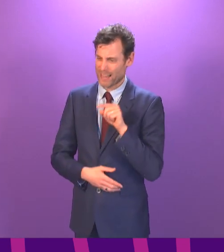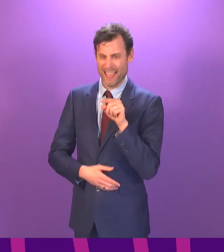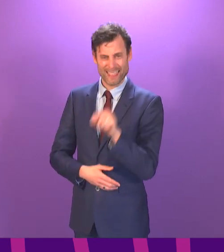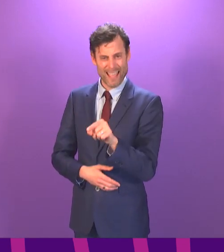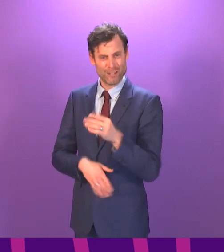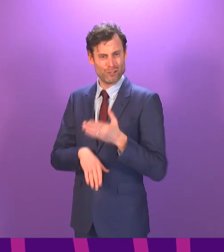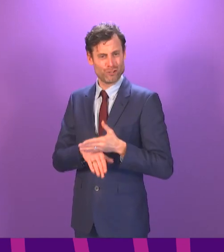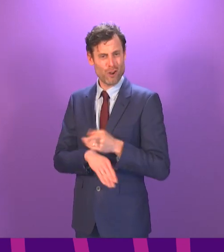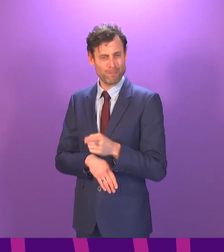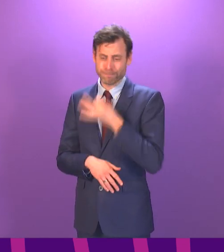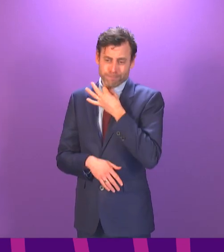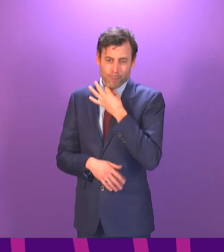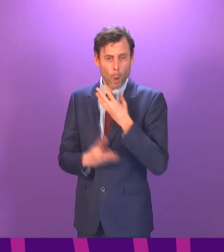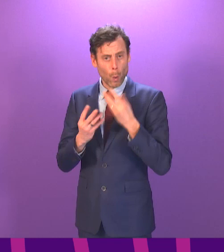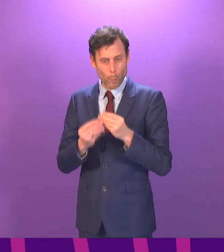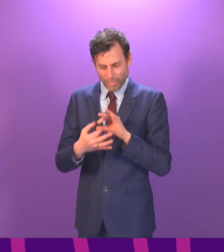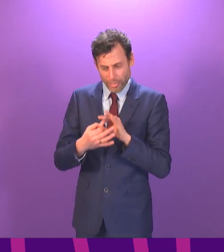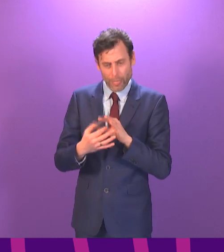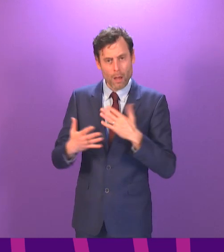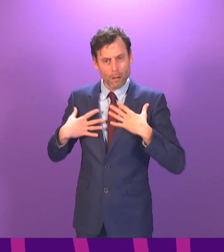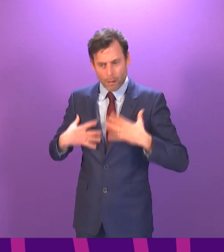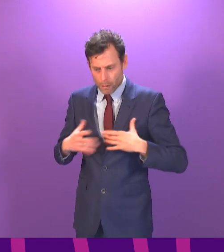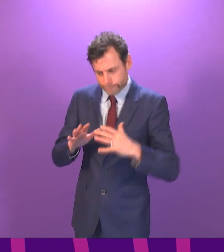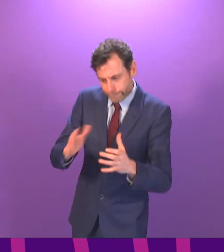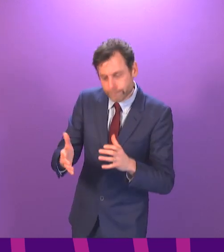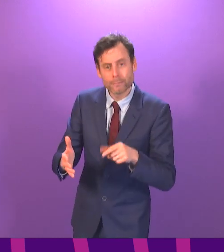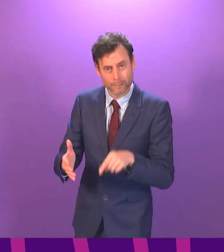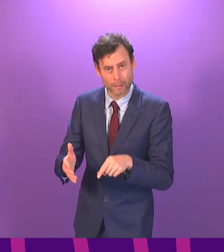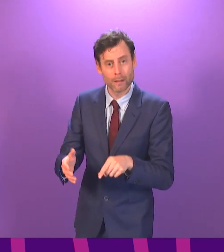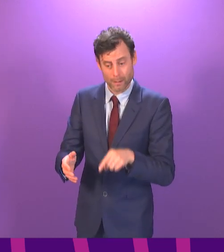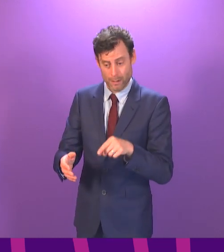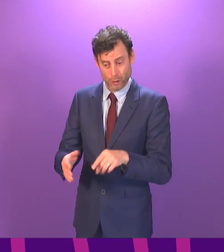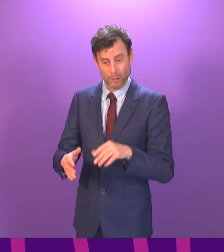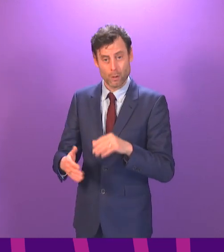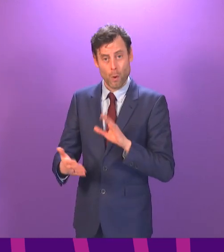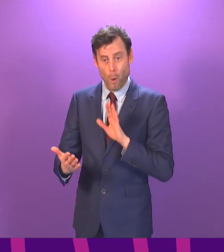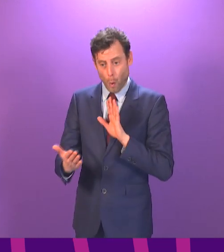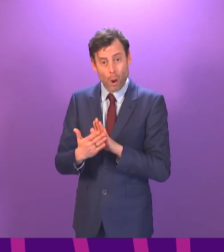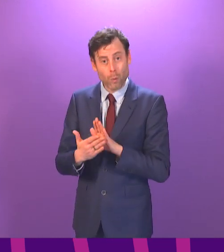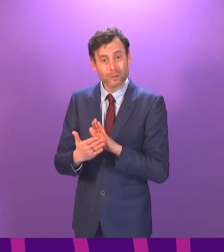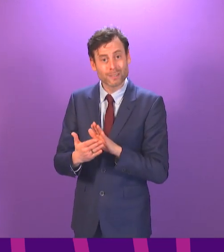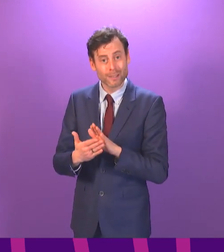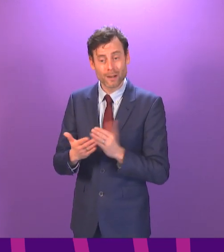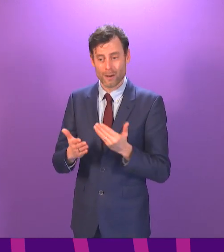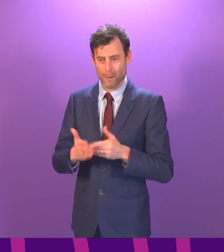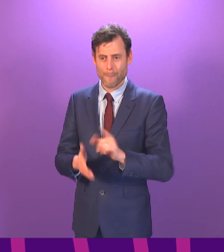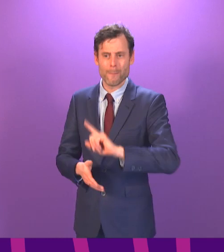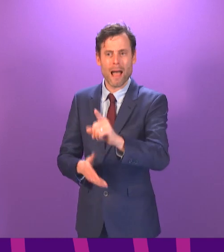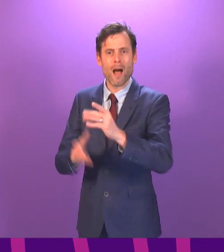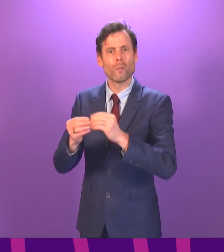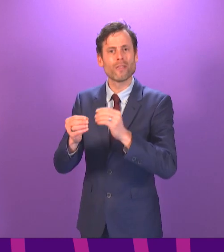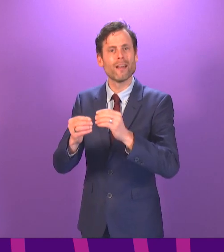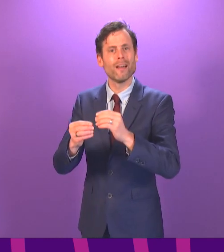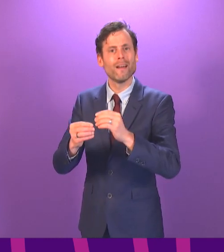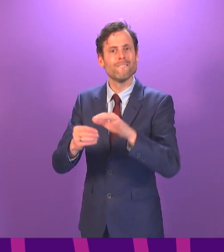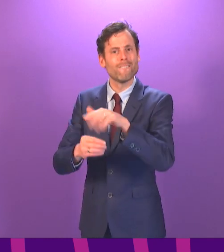come into close contact with not just their charges but also the parents of these children. I'm sure the First Minister will agree that the work that these teachers are doing